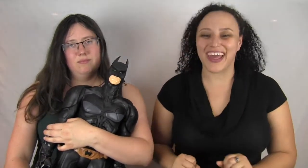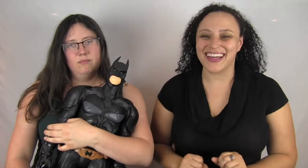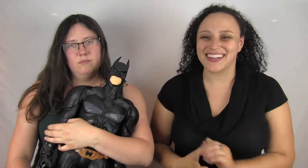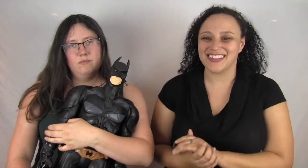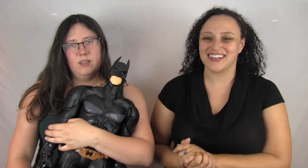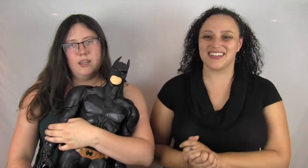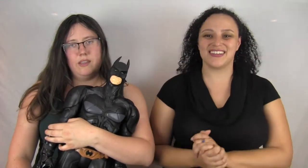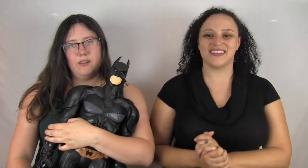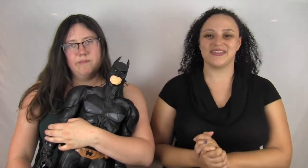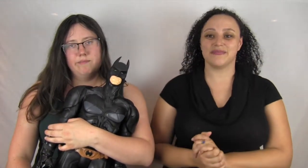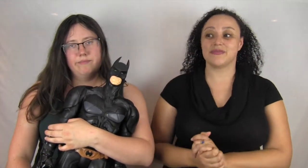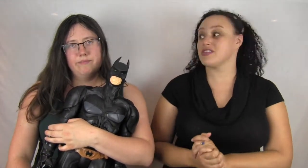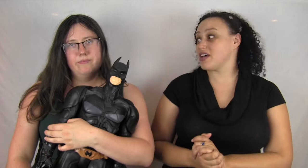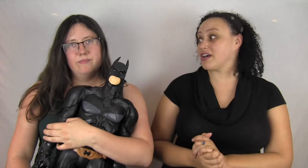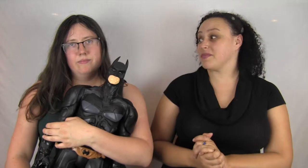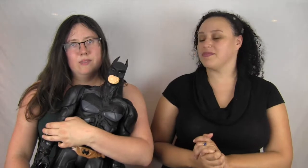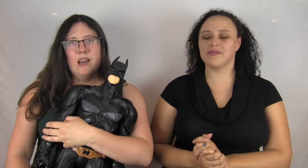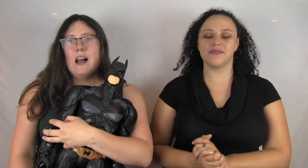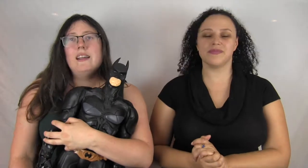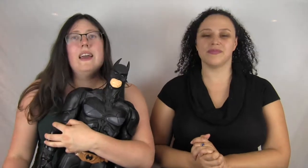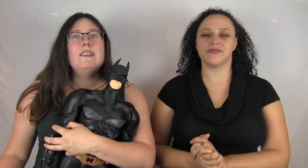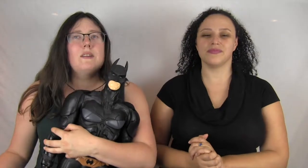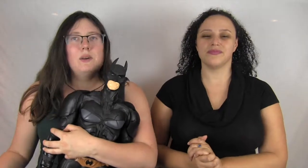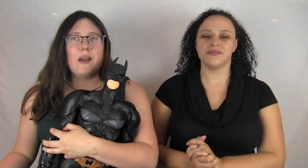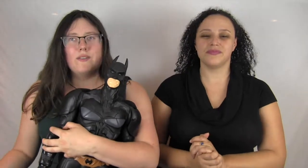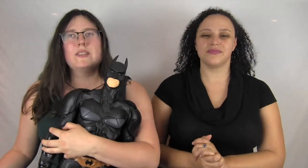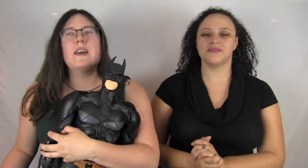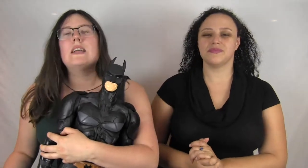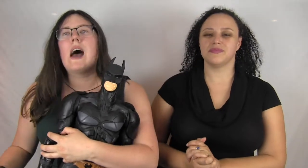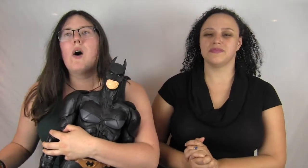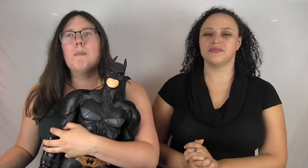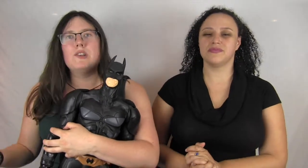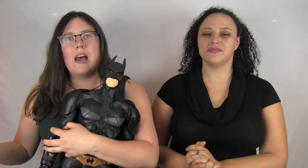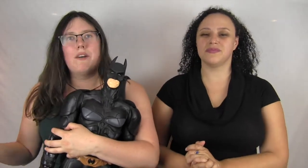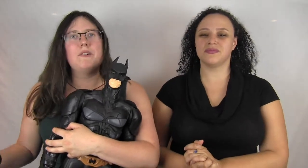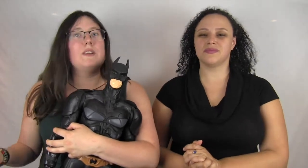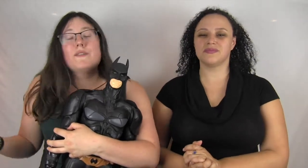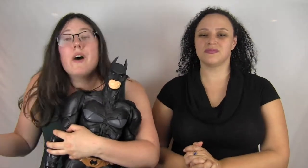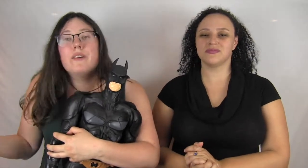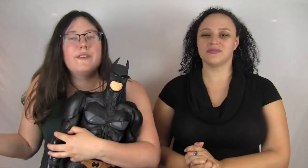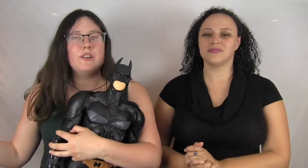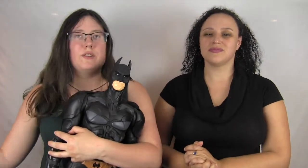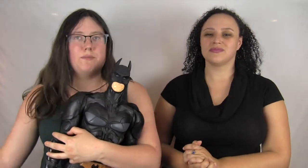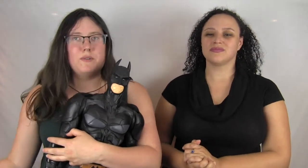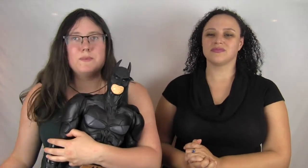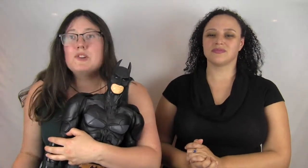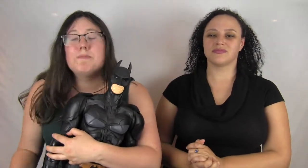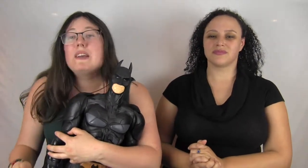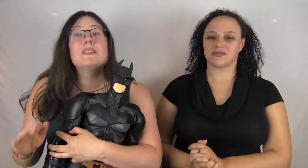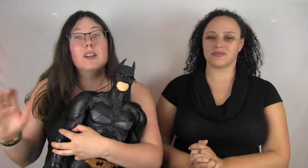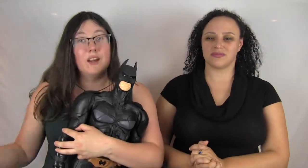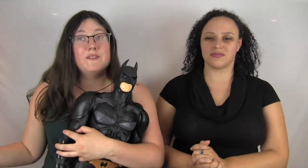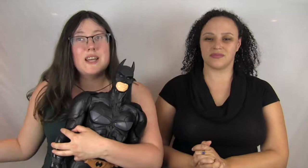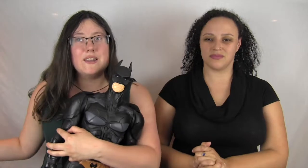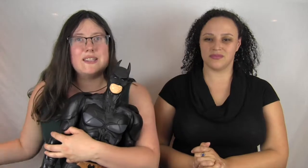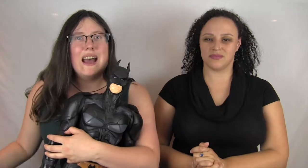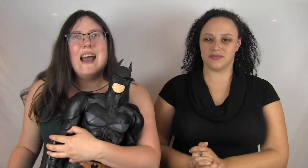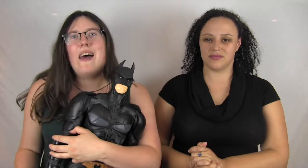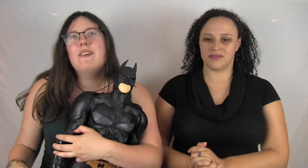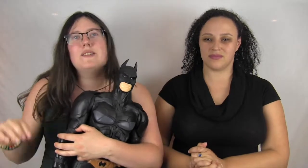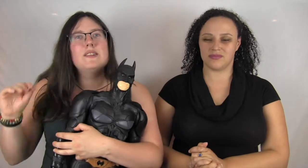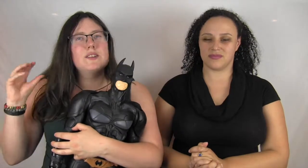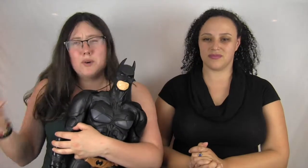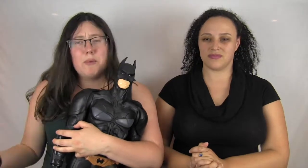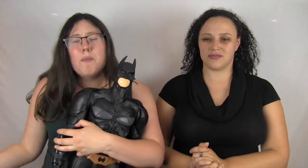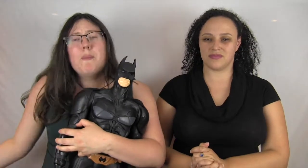novel, okay? Heathen. Sucka. I liked how Lou emphasized how much Alfred is a father figure to Bruce, which makes a lot of sense.